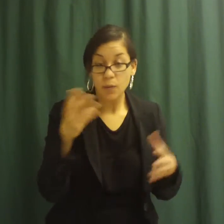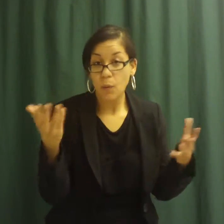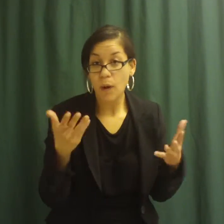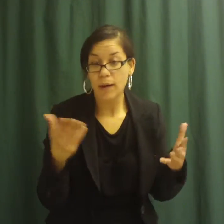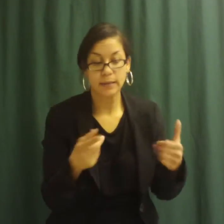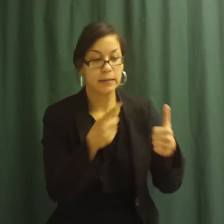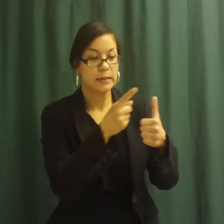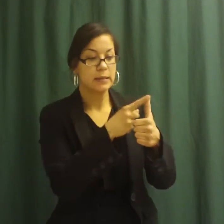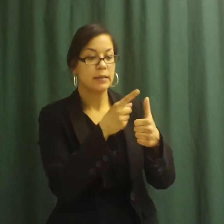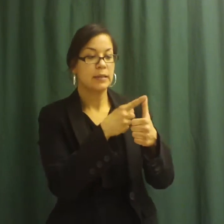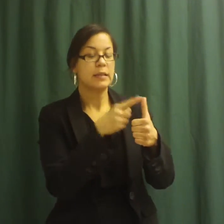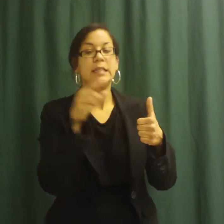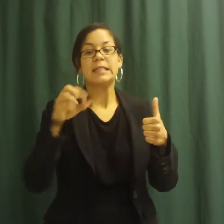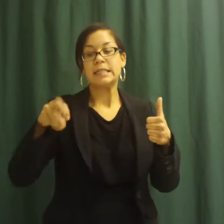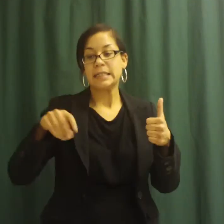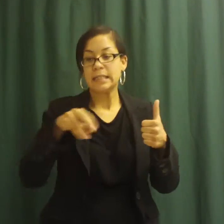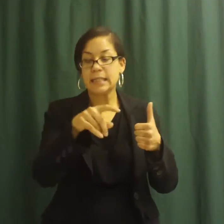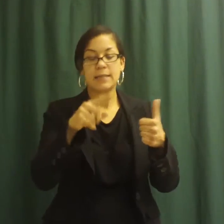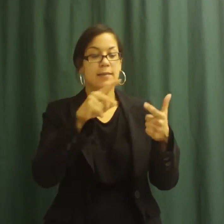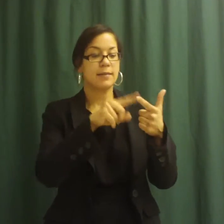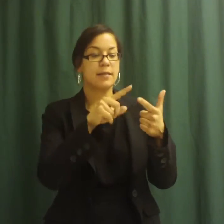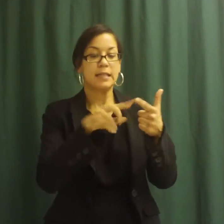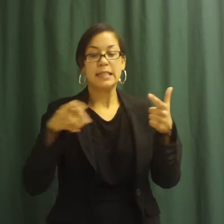seed tray, and a watering can.